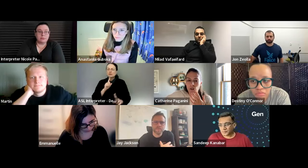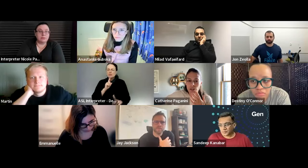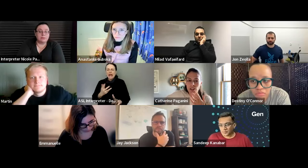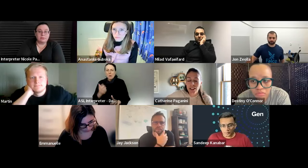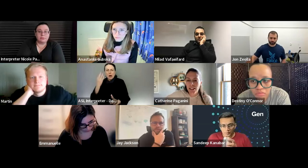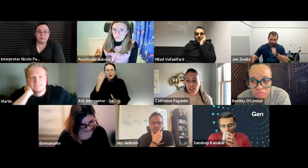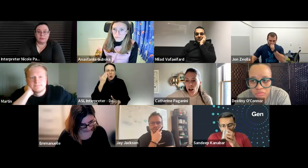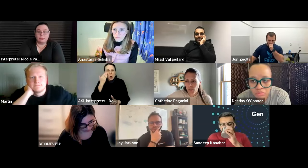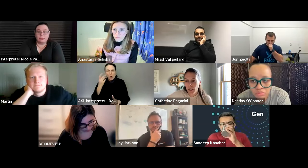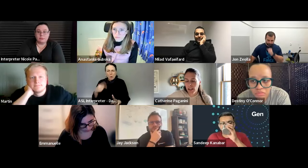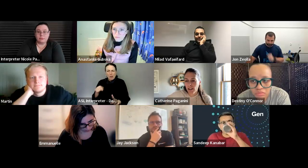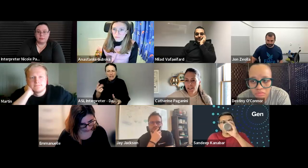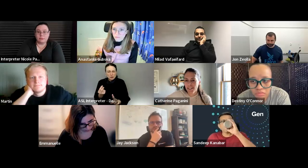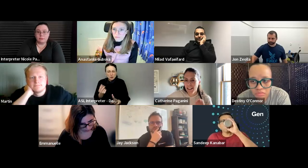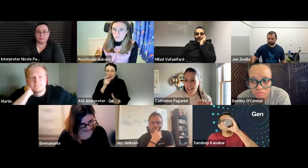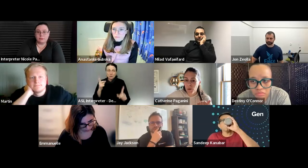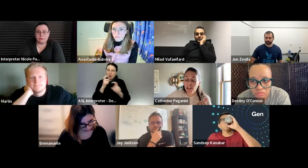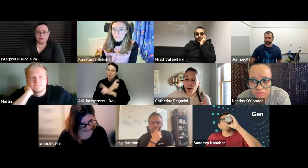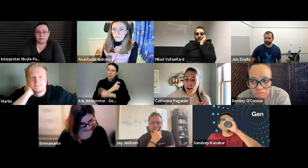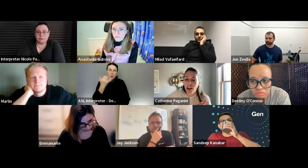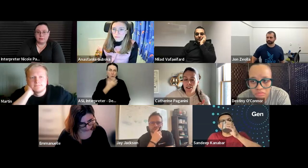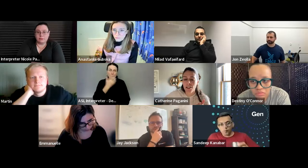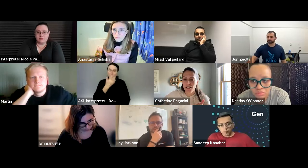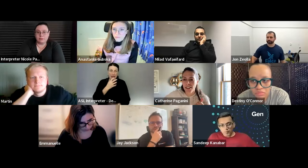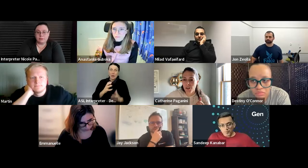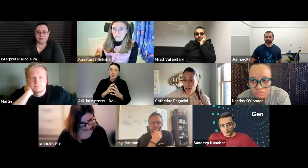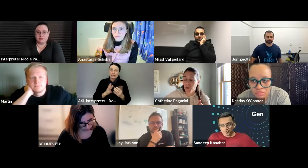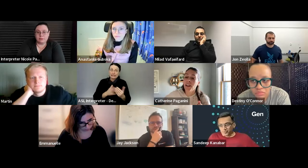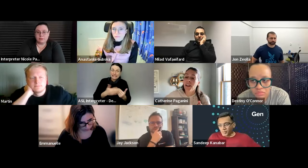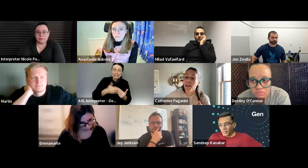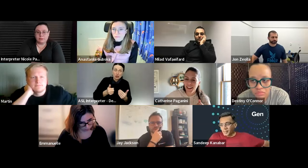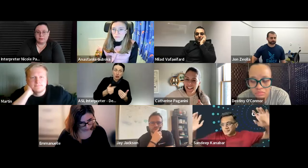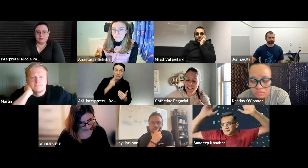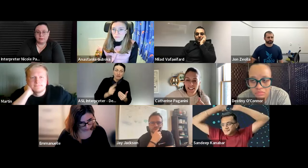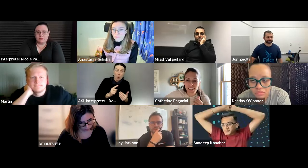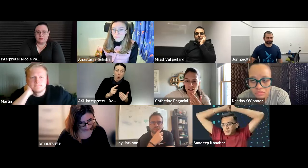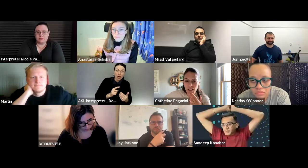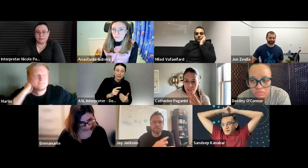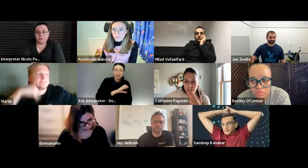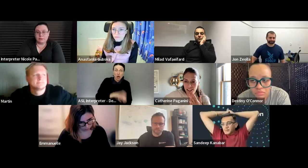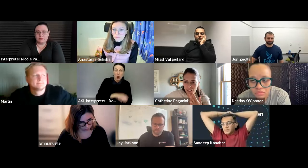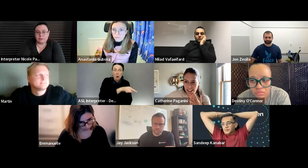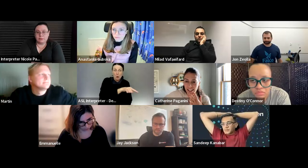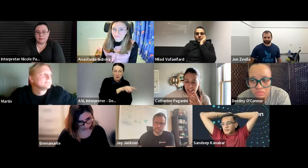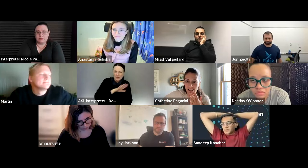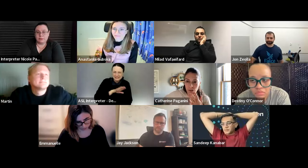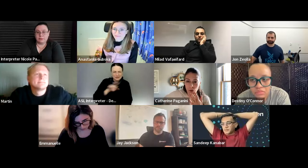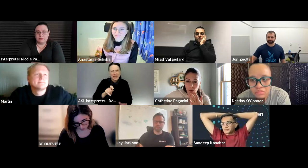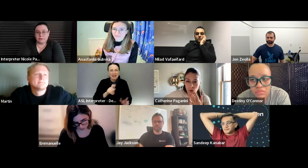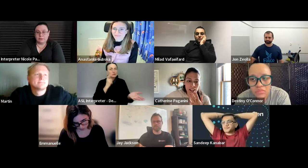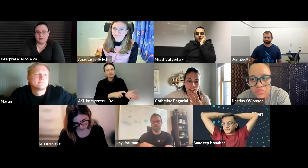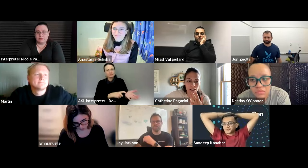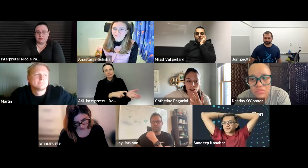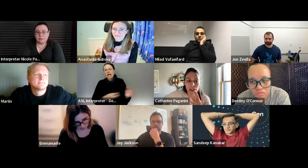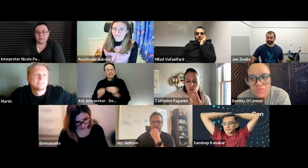to know what they do because it is complicated it was a lot easier in north america right so we have to acknowledge that it